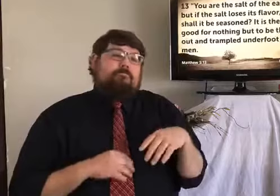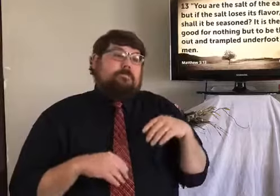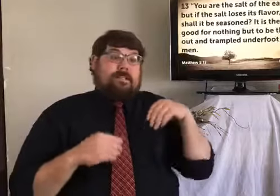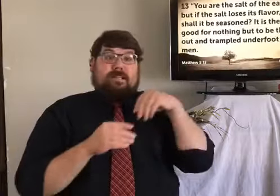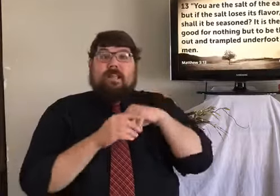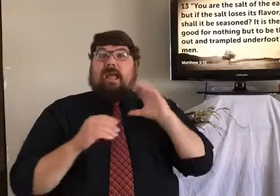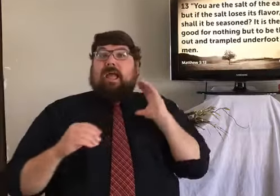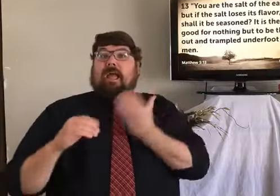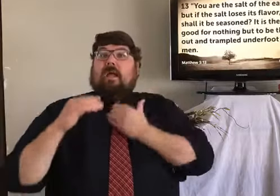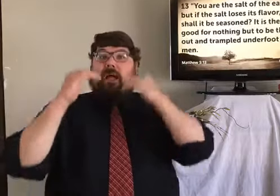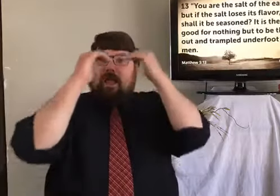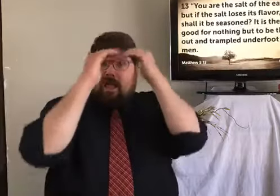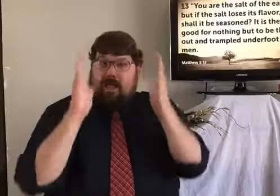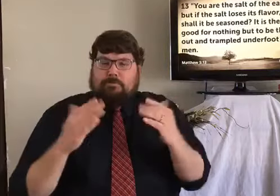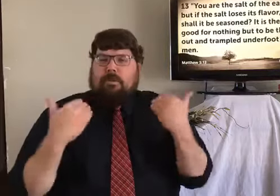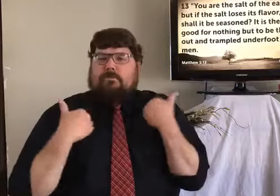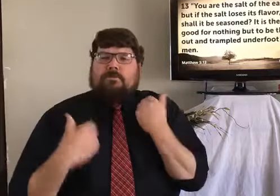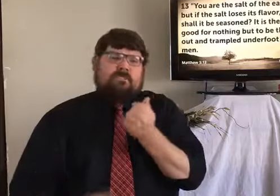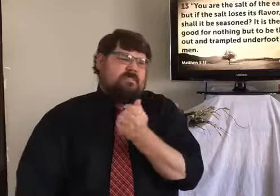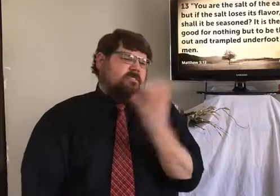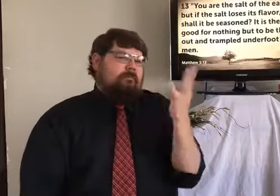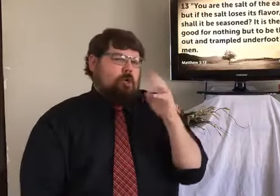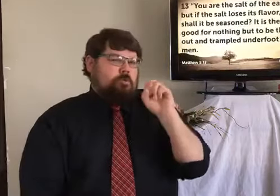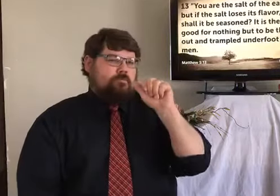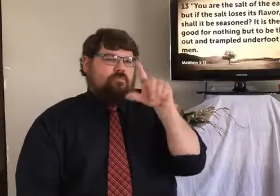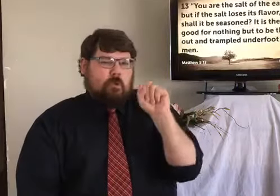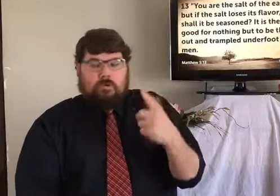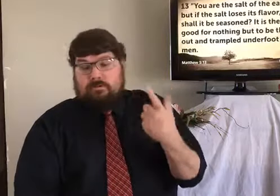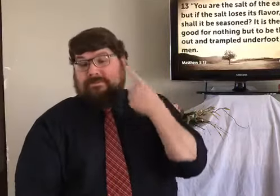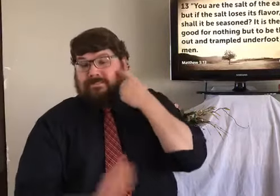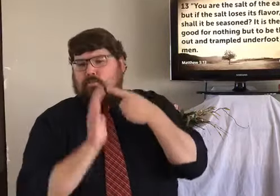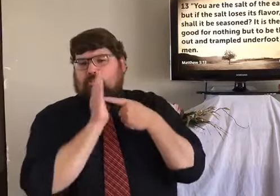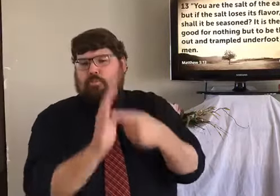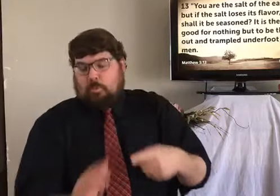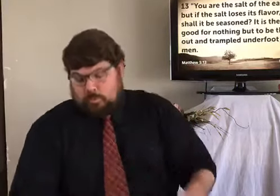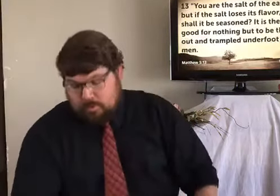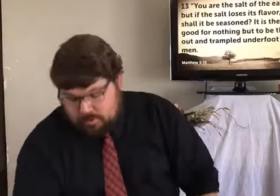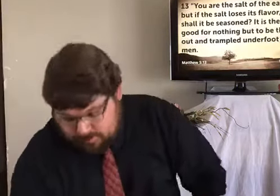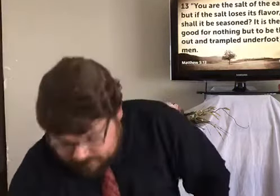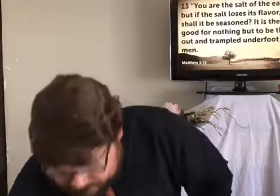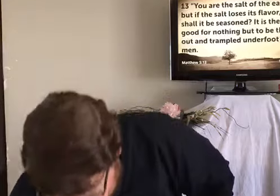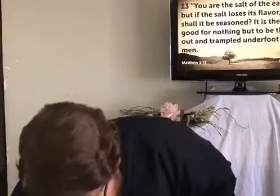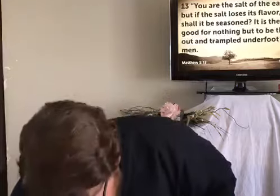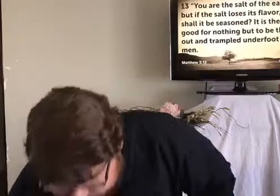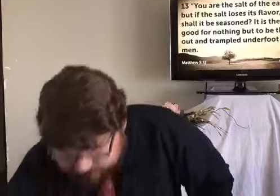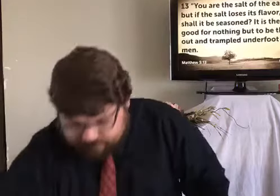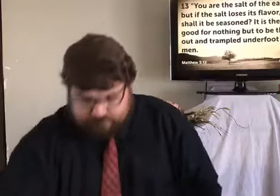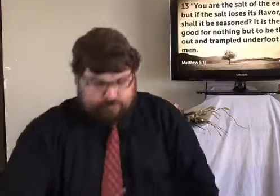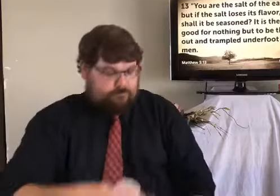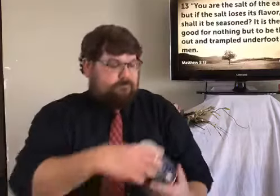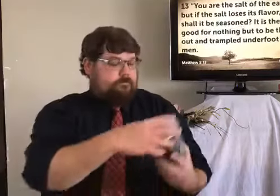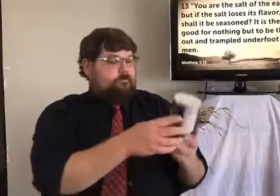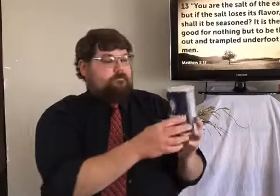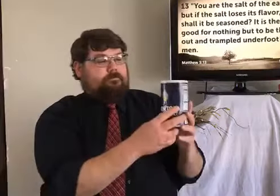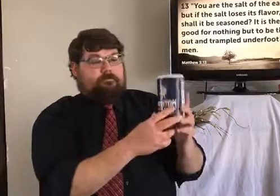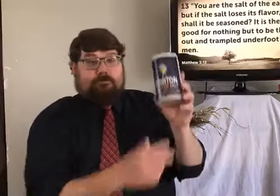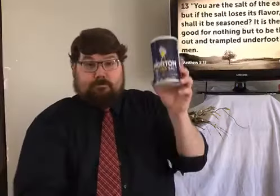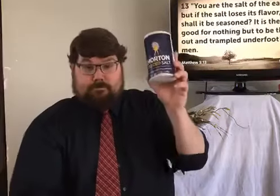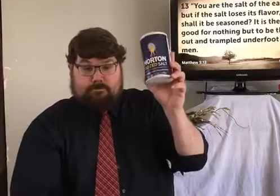But salt is very important to have. In our own house, we have several kinds of salt. I just showed you one of them. The